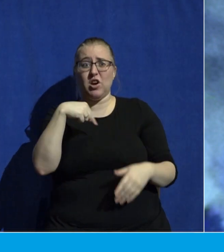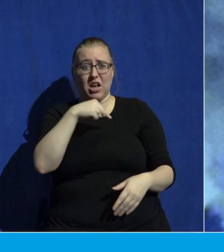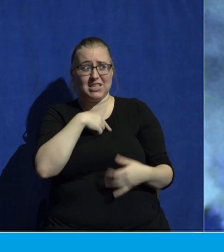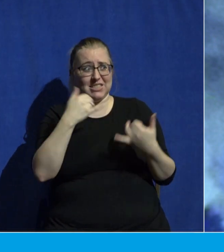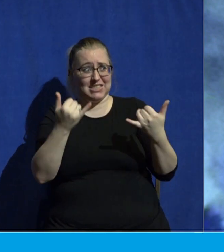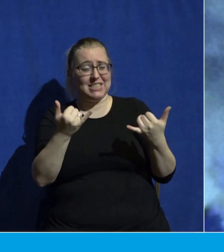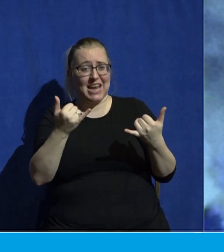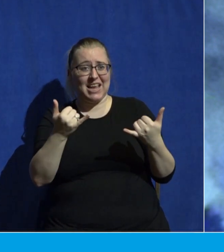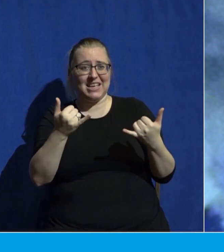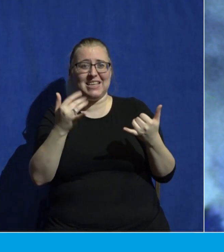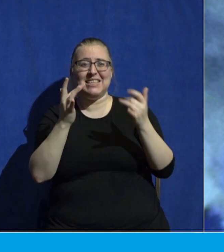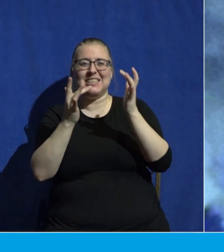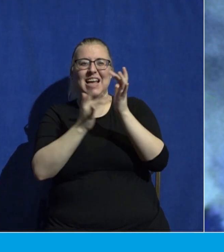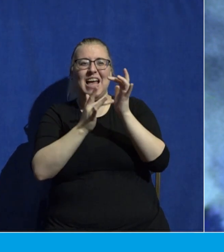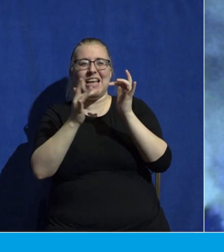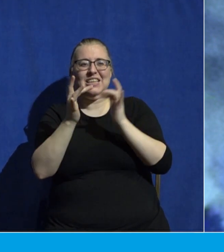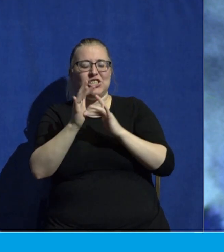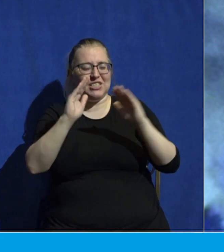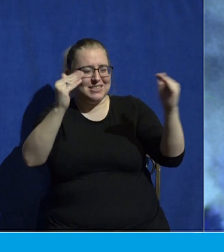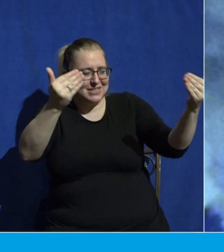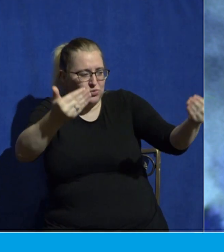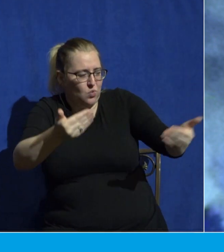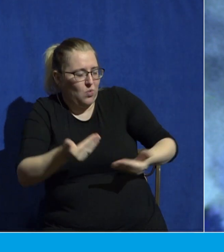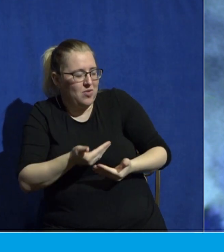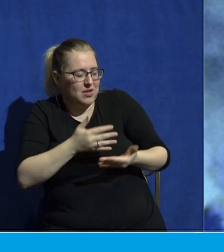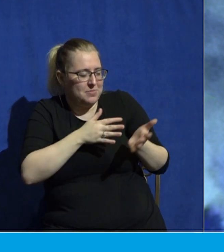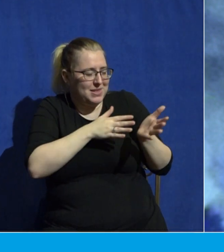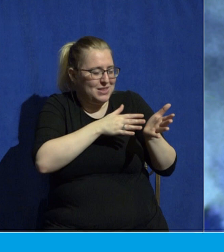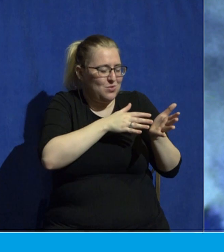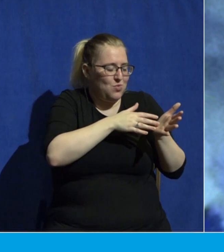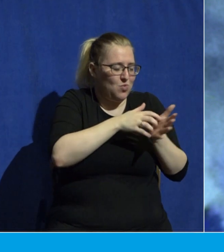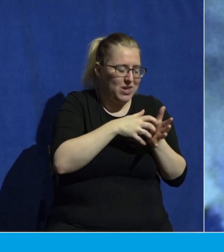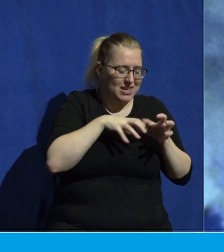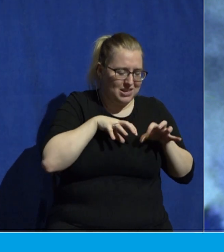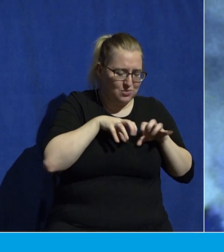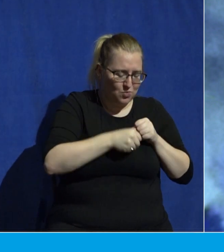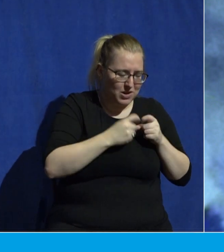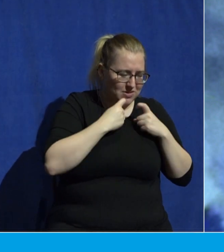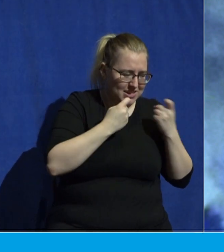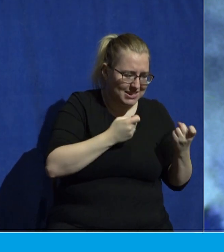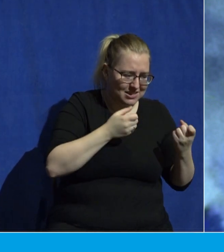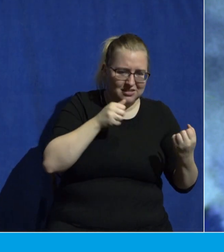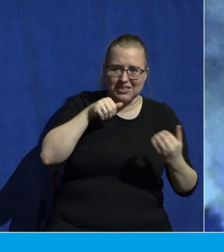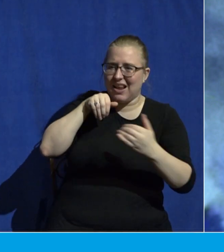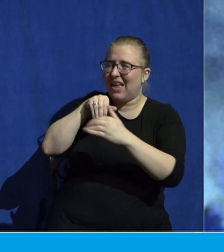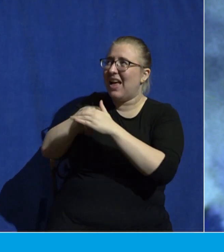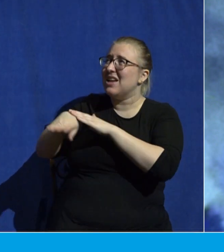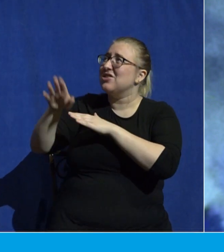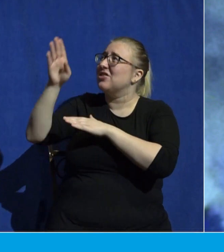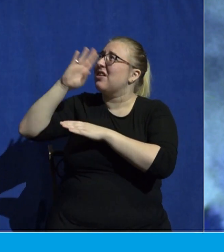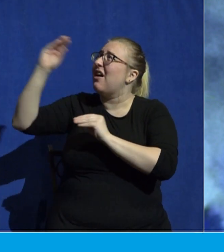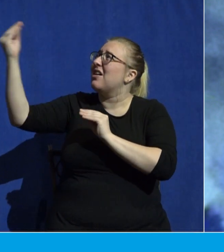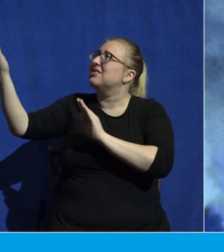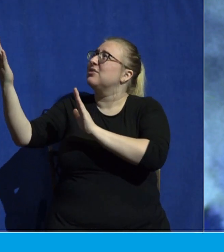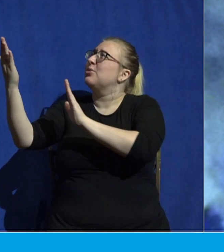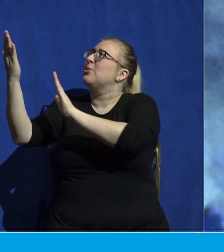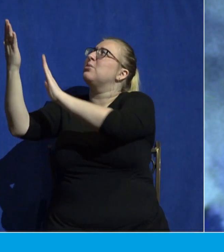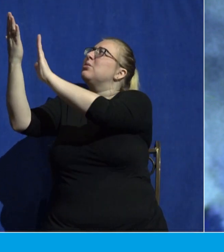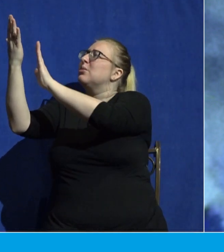welcoming weak and weary sinners into the presence of God who come to the end of themselves and say, I have nothing